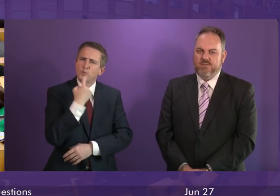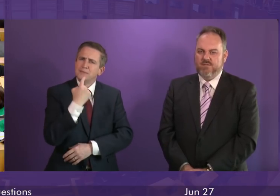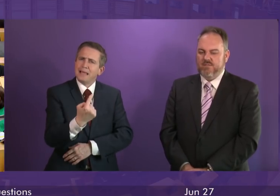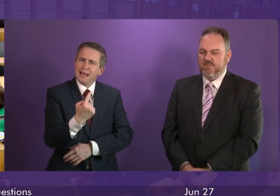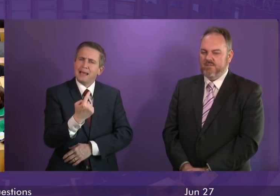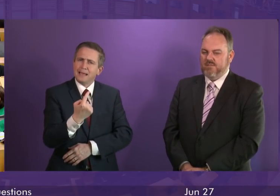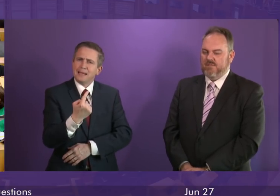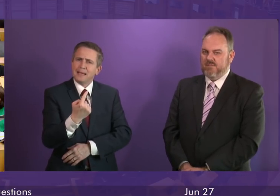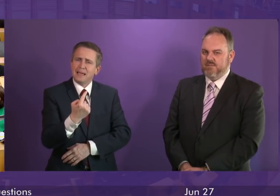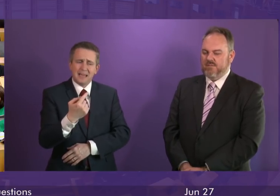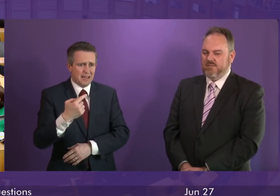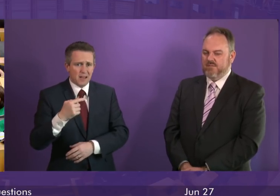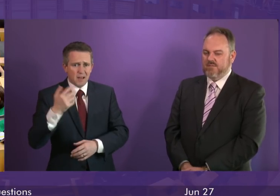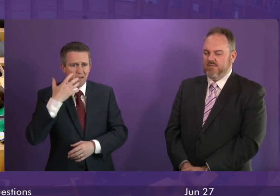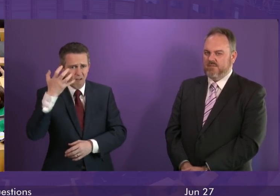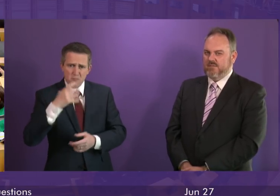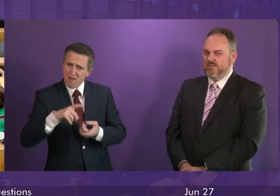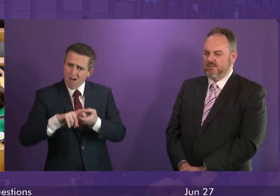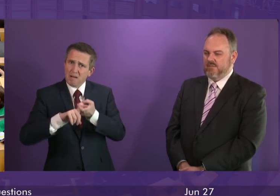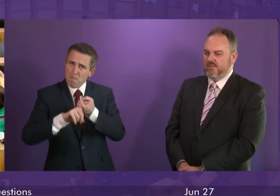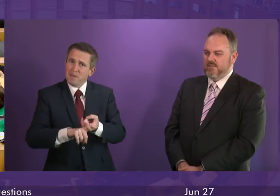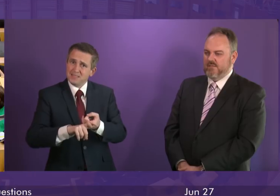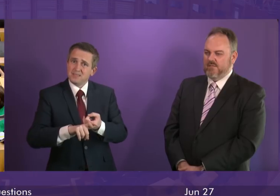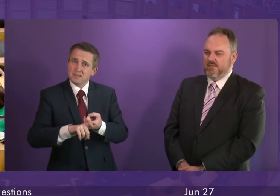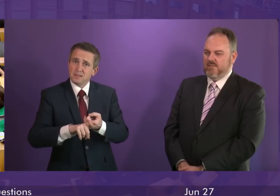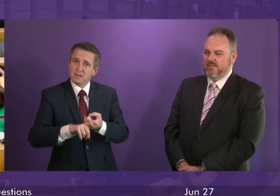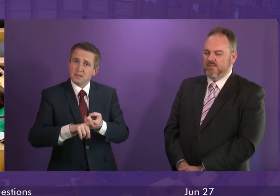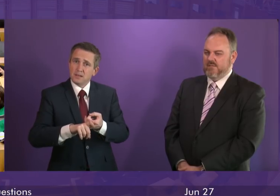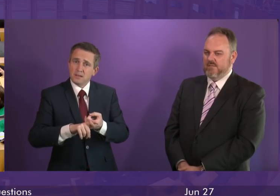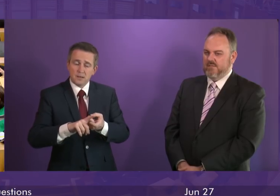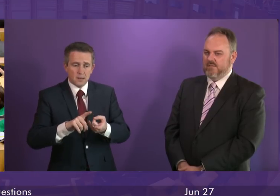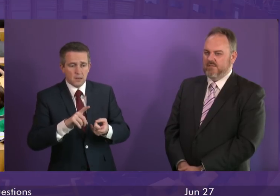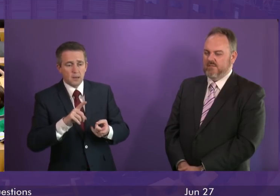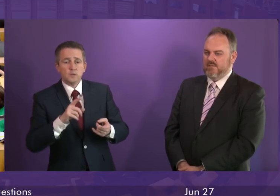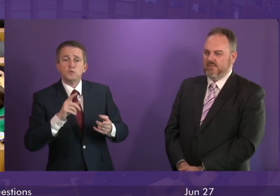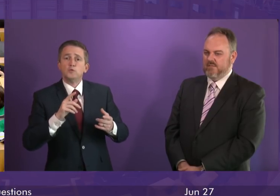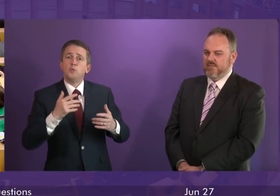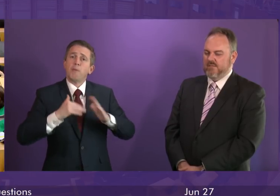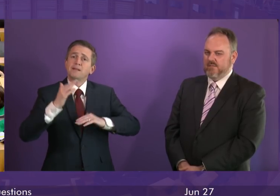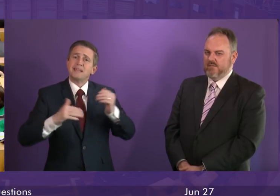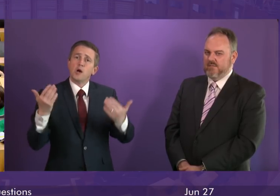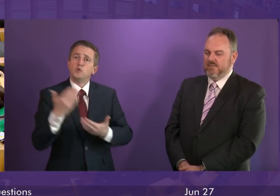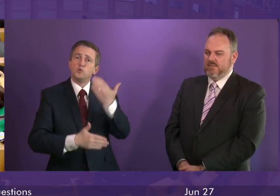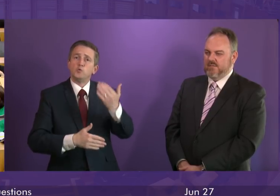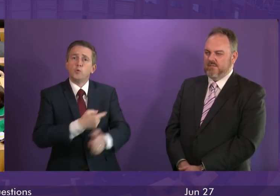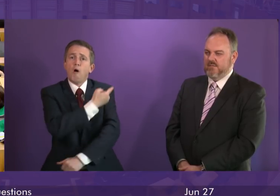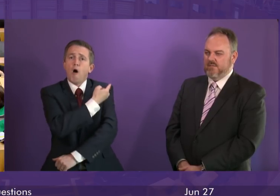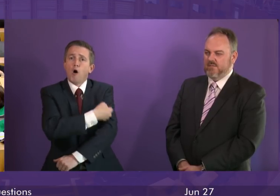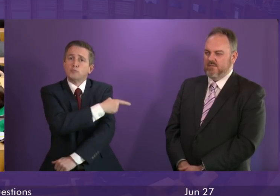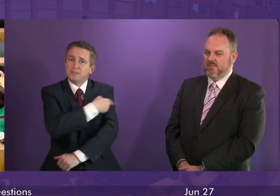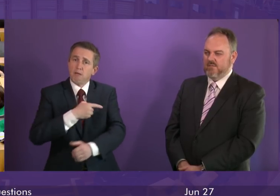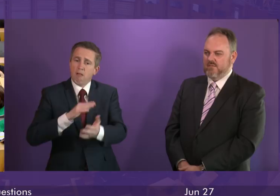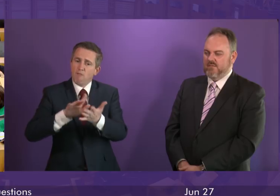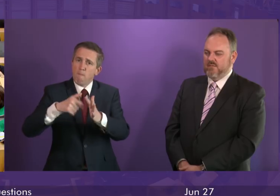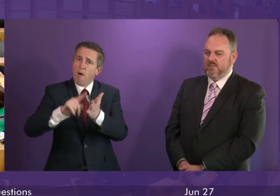There is an absolute commitment on the part of this government to see a replacement hospital for Monkland's hospital built